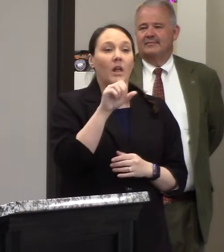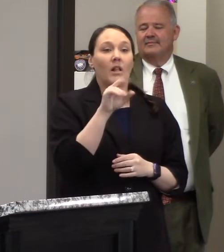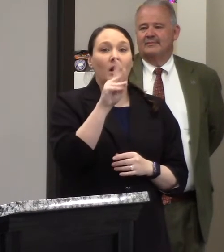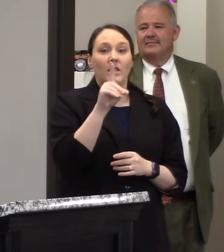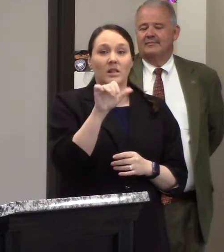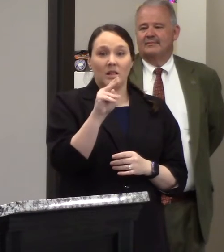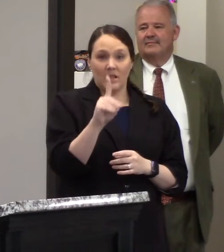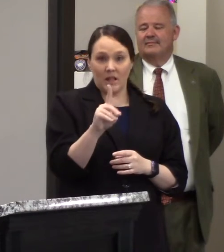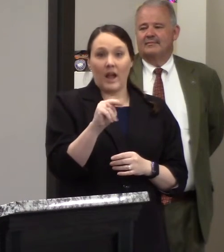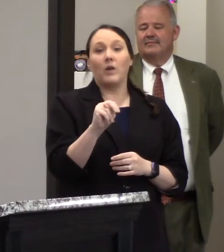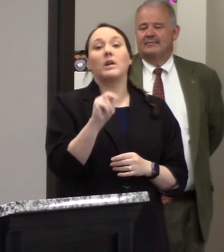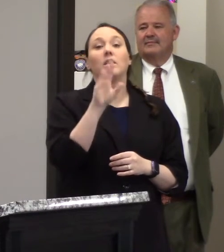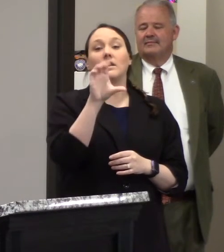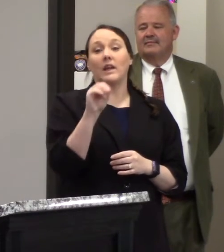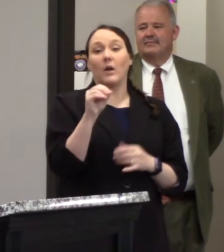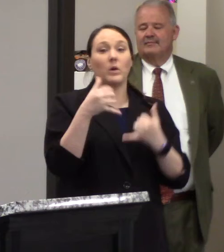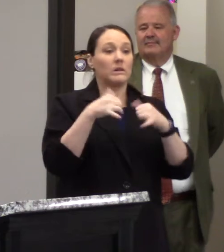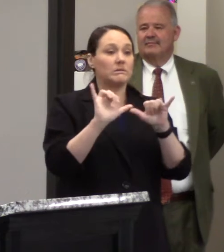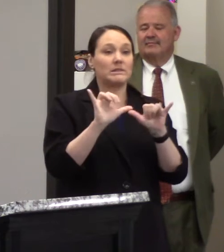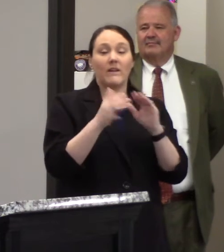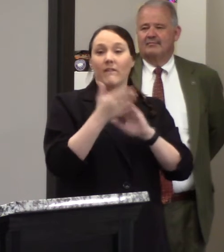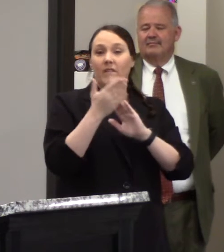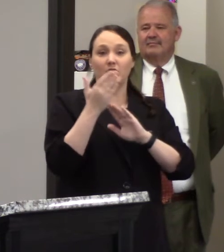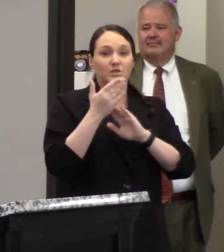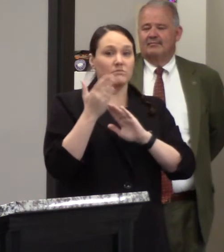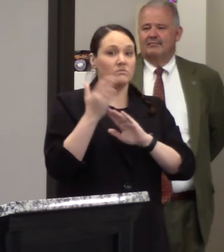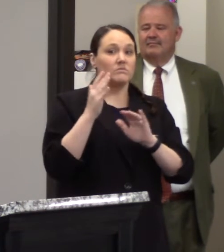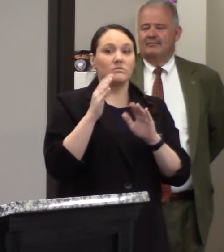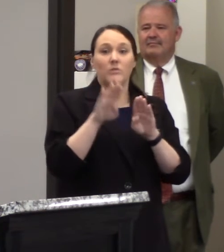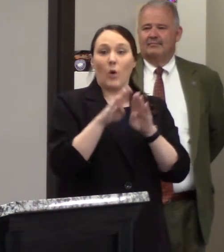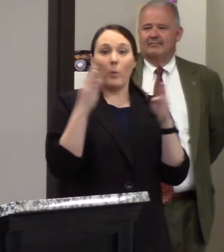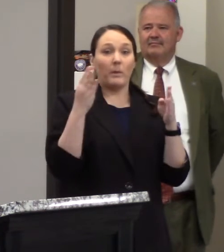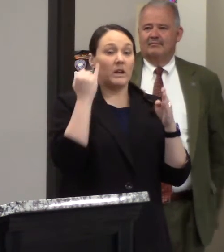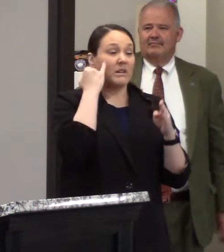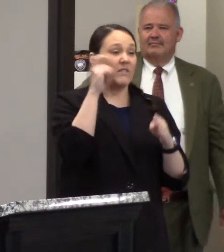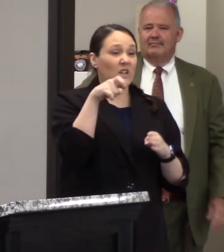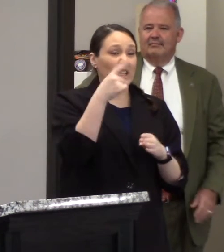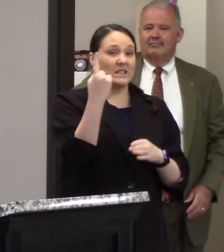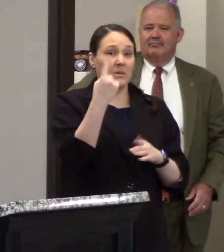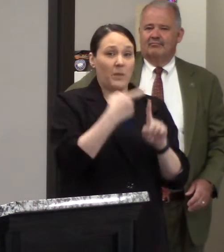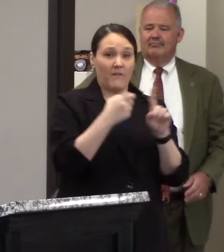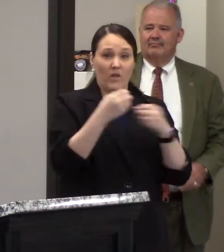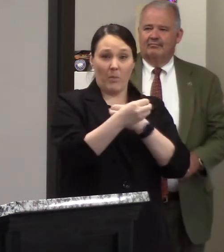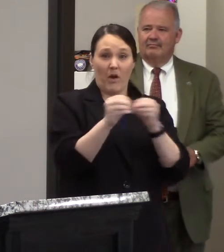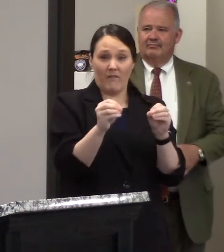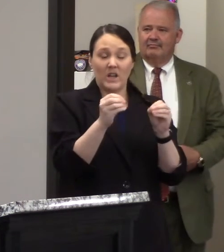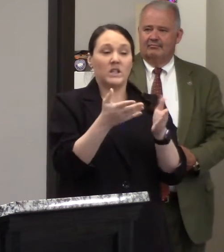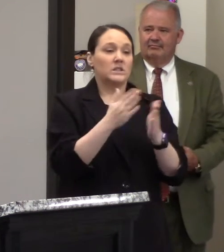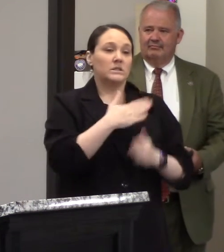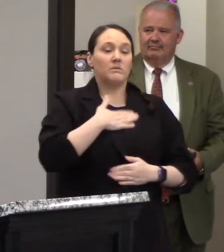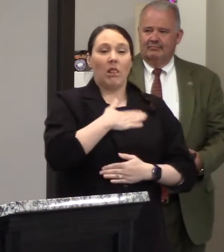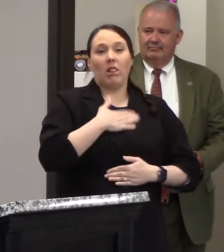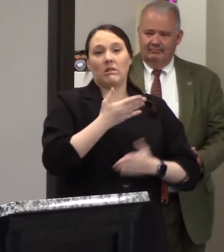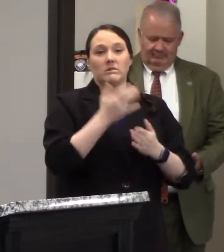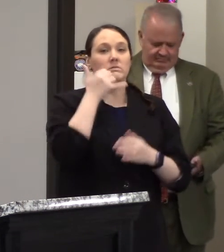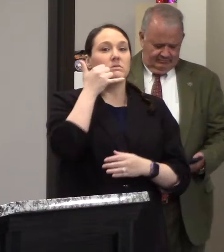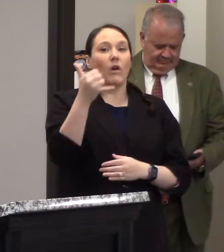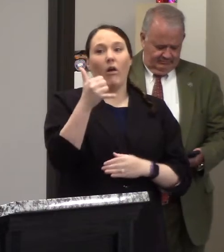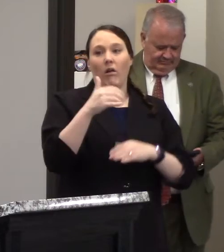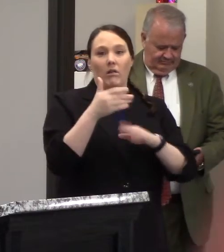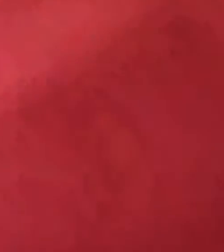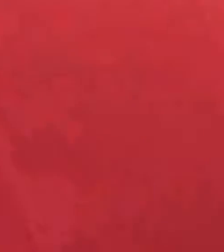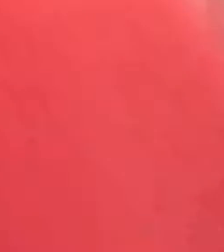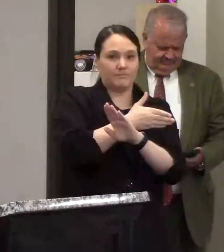continues to remain functionally open if you need something out of any of our offices just ask if you do call ahead just like the two cities